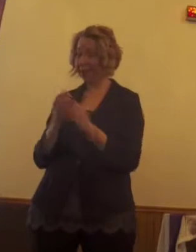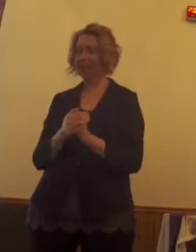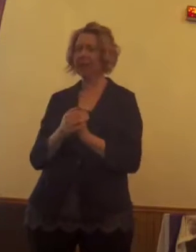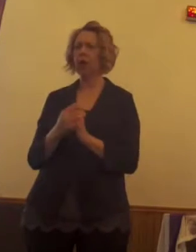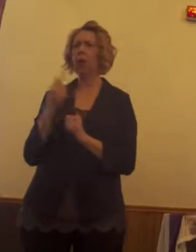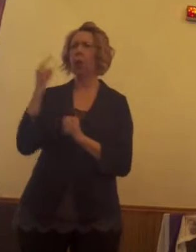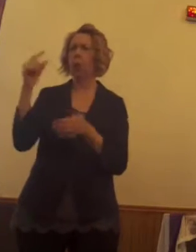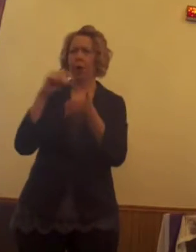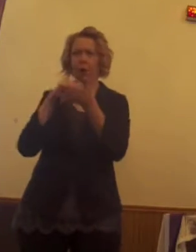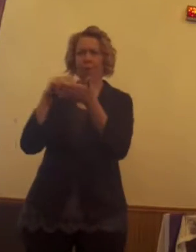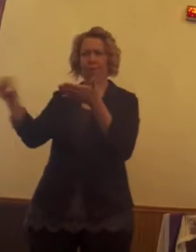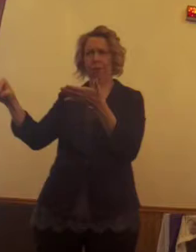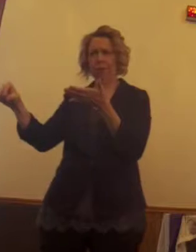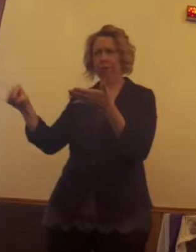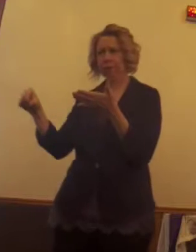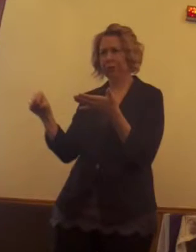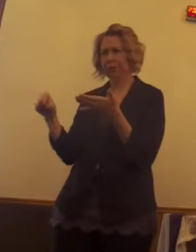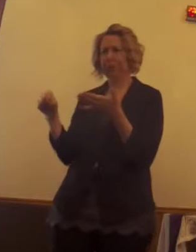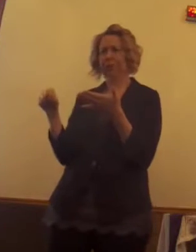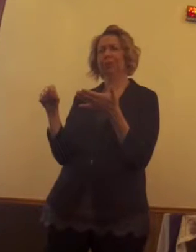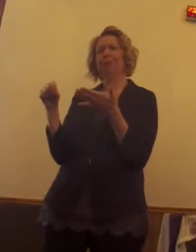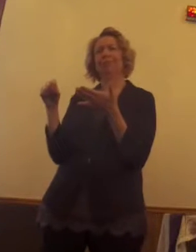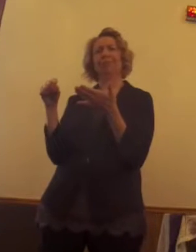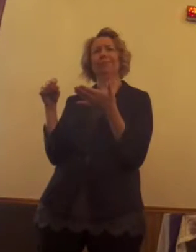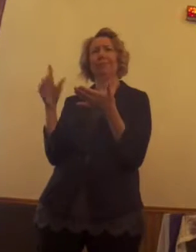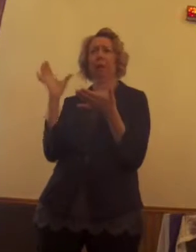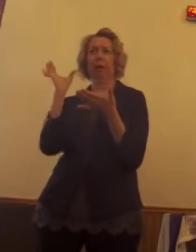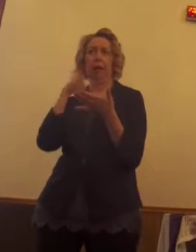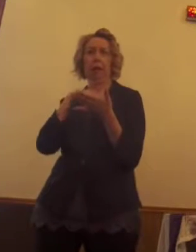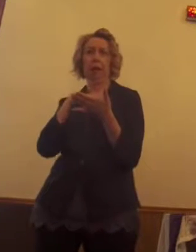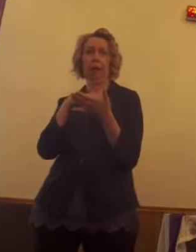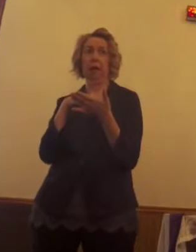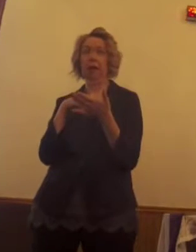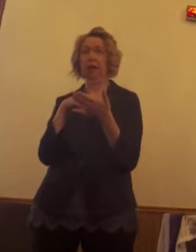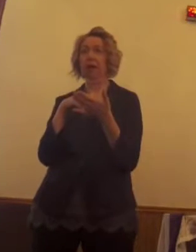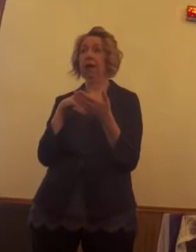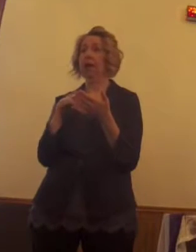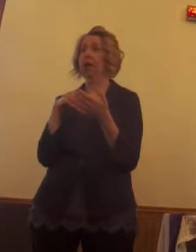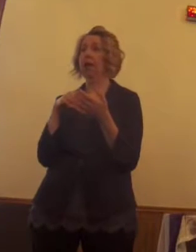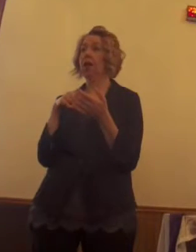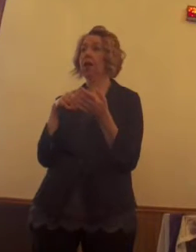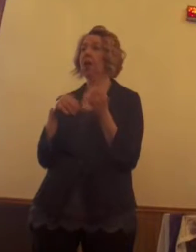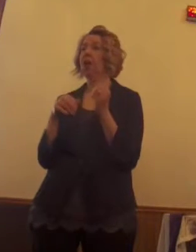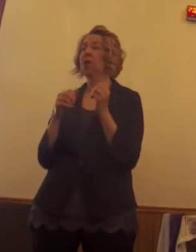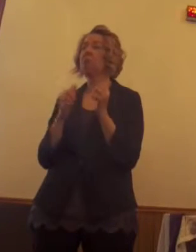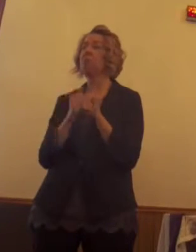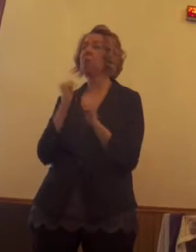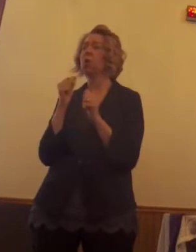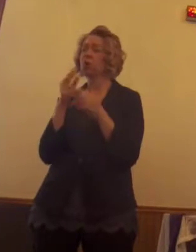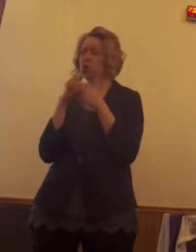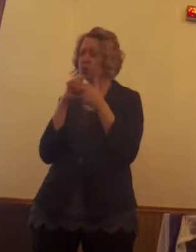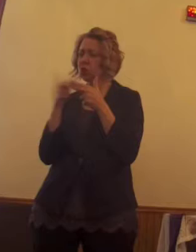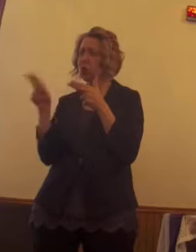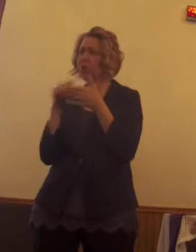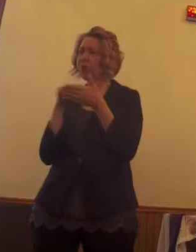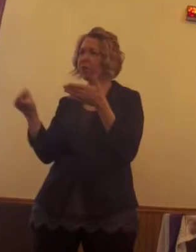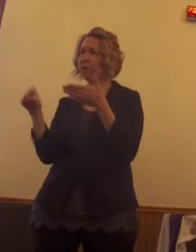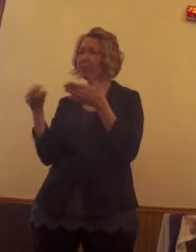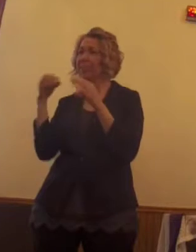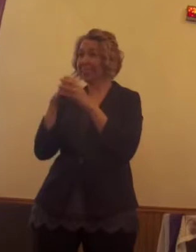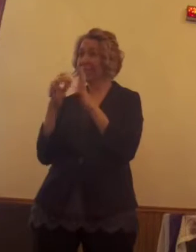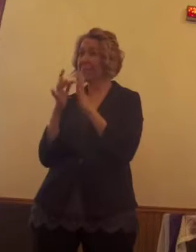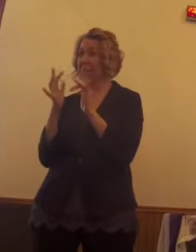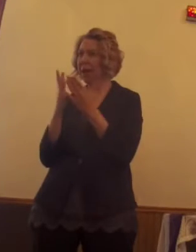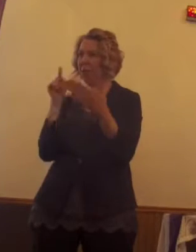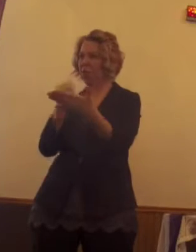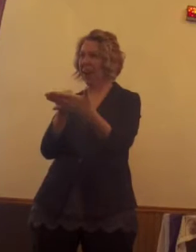verse in there, believe it or not, if you want a little Bible trivia. The shortest verse in the Bible was in that reading this morning. We actually had the